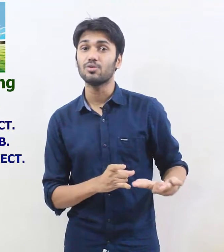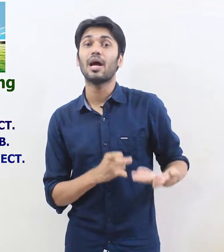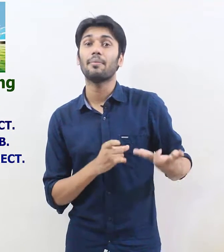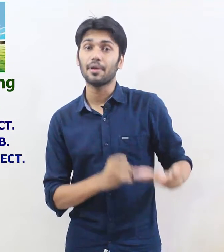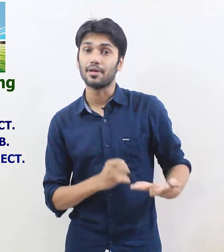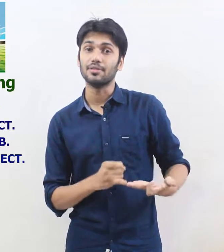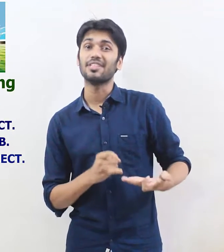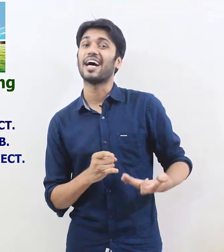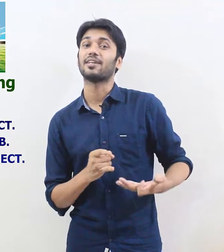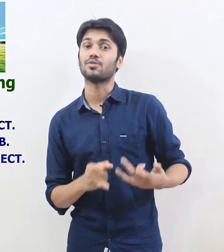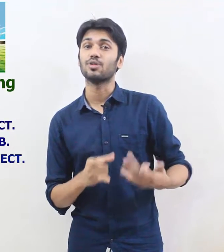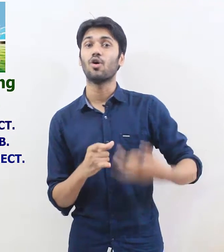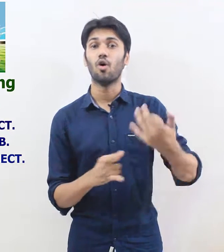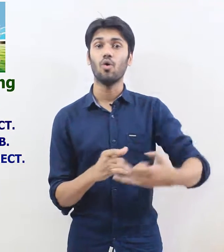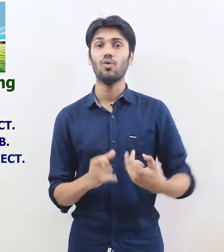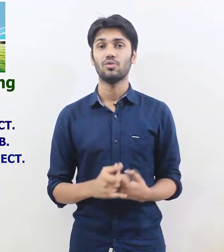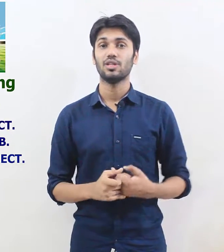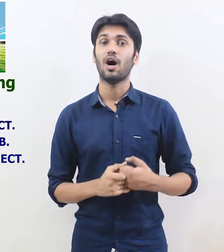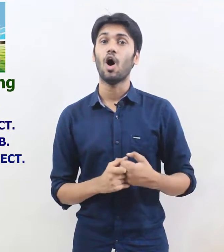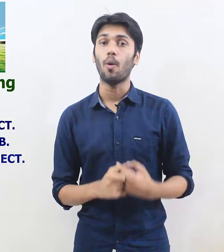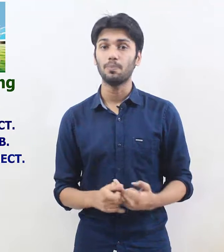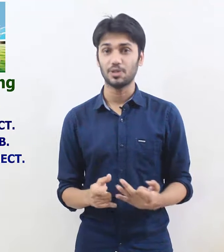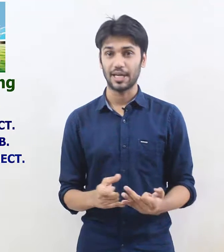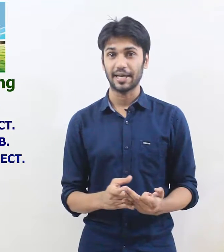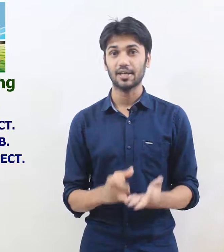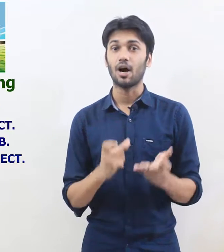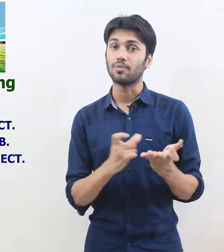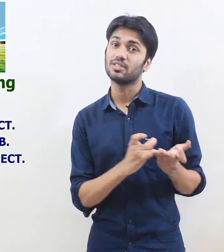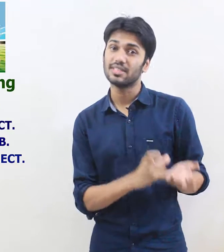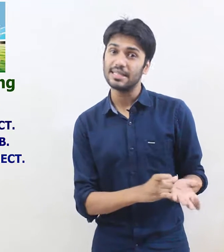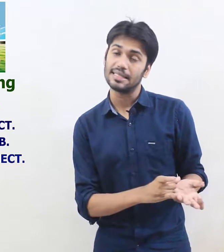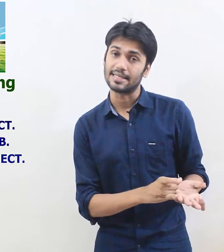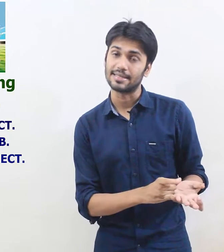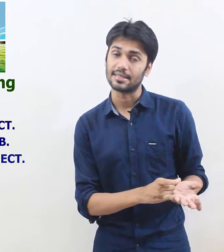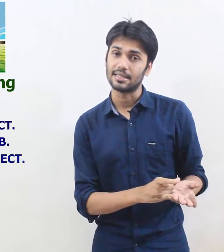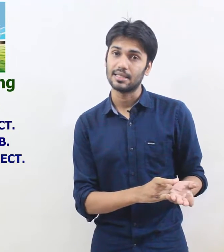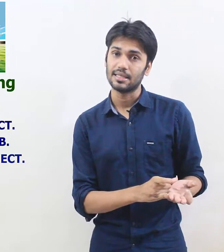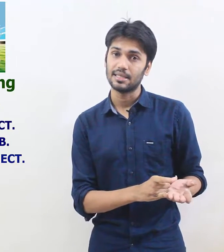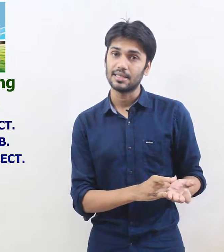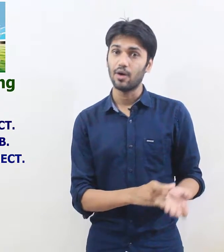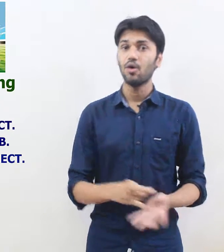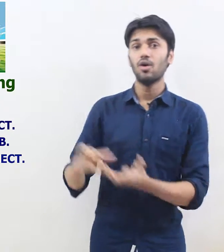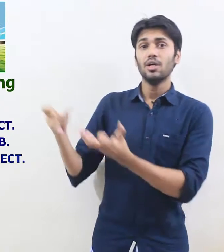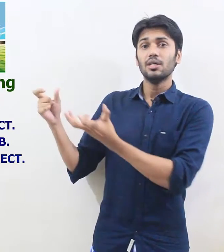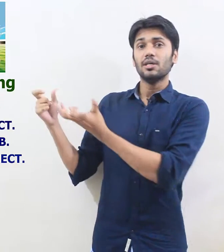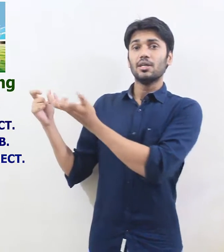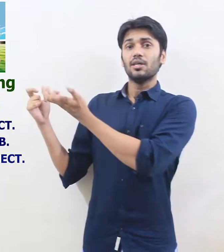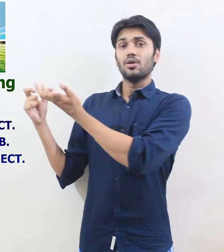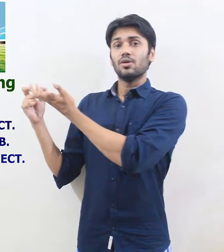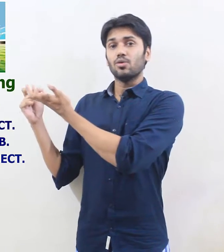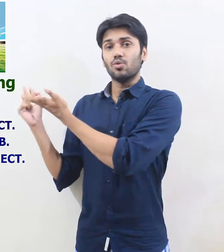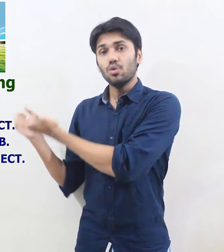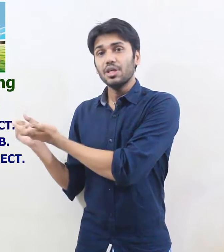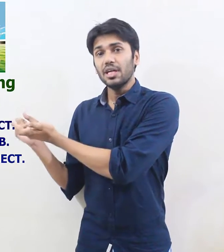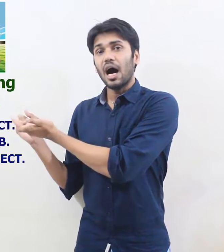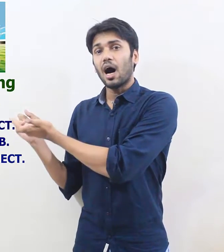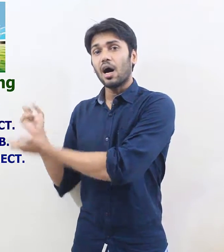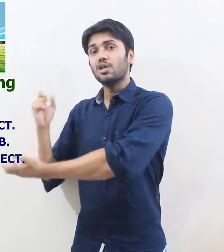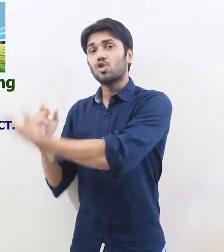field we have learned that we call the object of sentence now we are